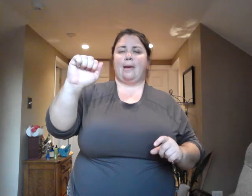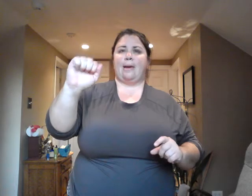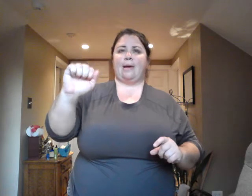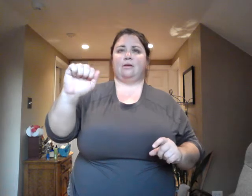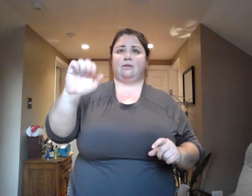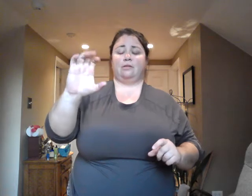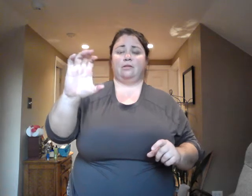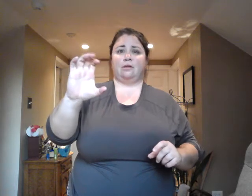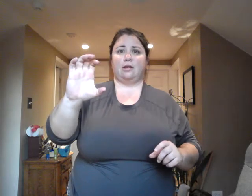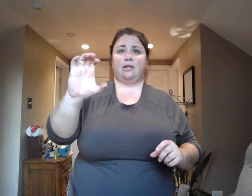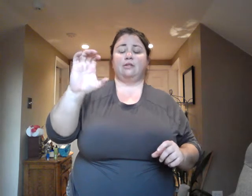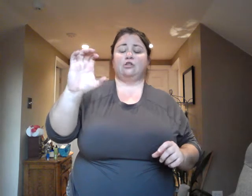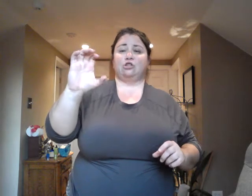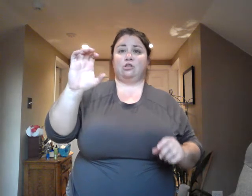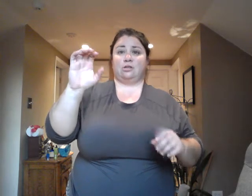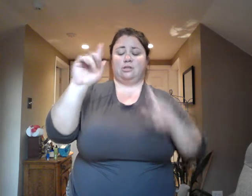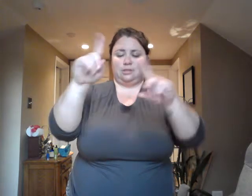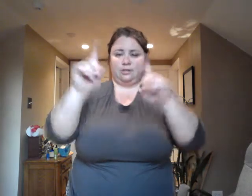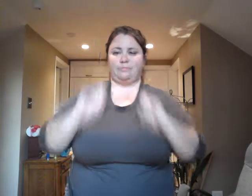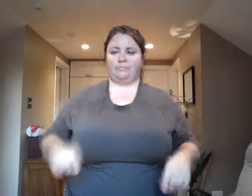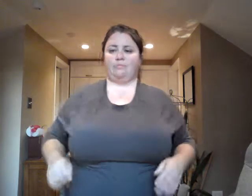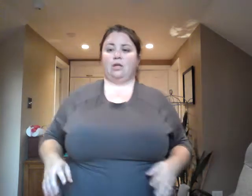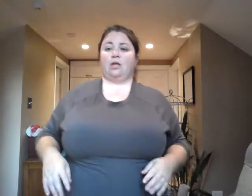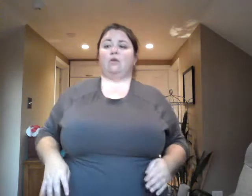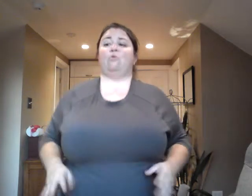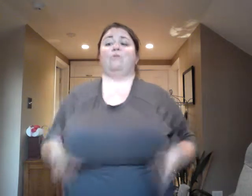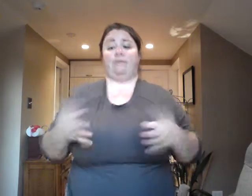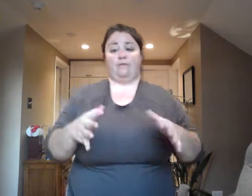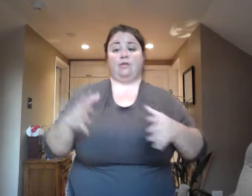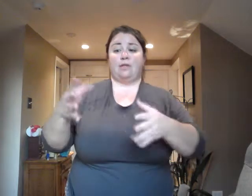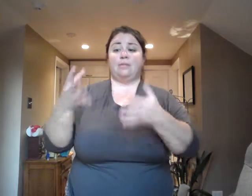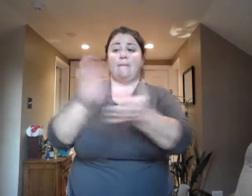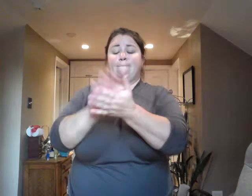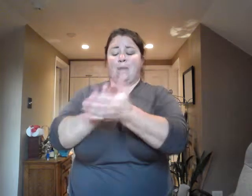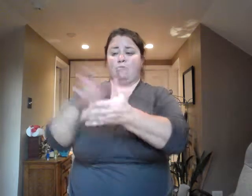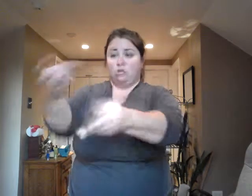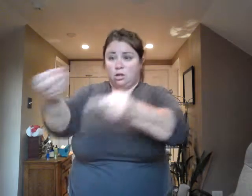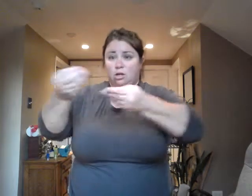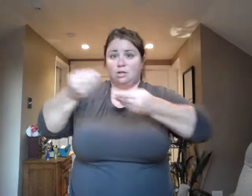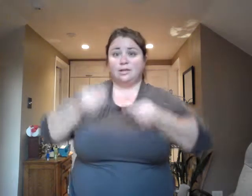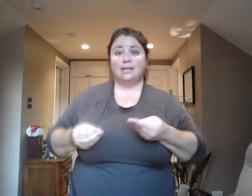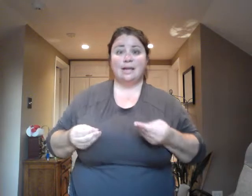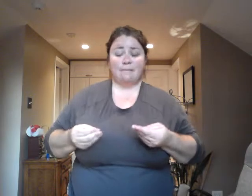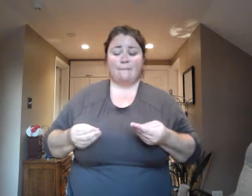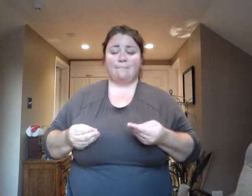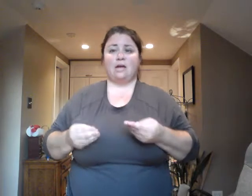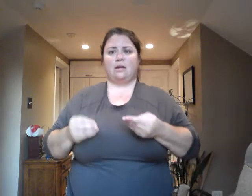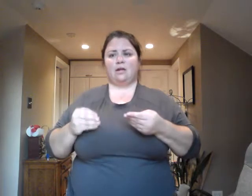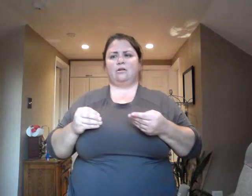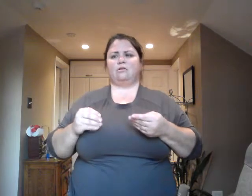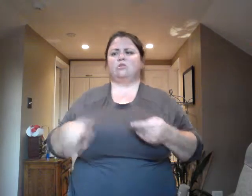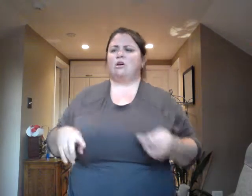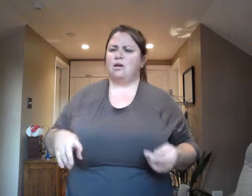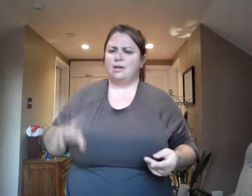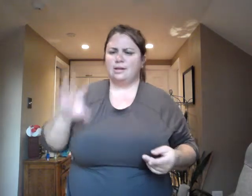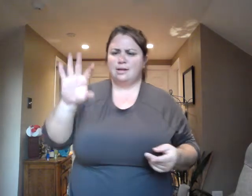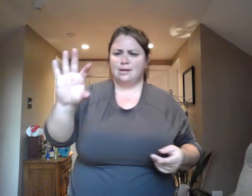98 on the paper. Well, he was quite distressed and concerned about his ability to succeed in college